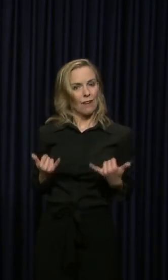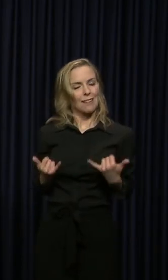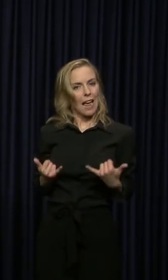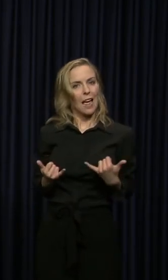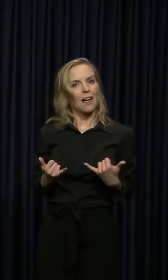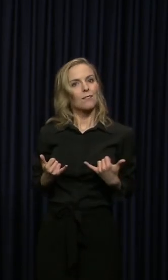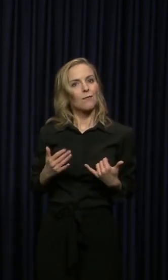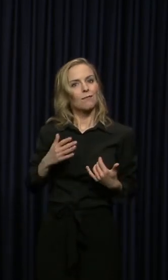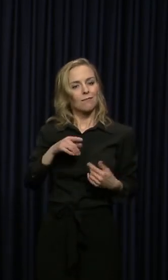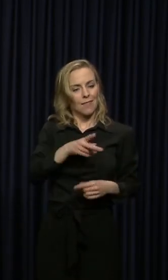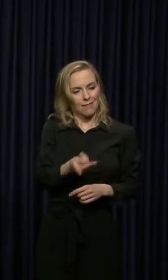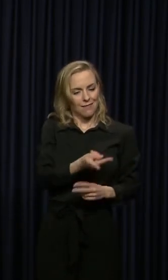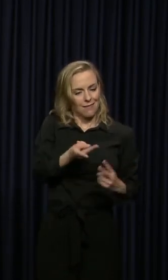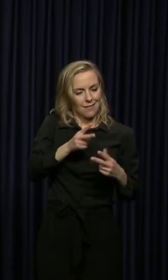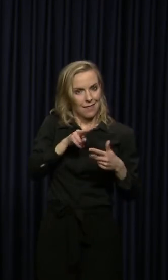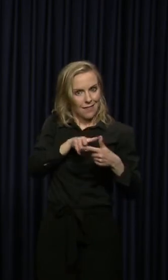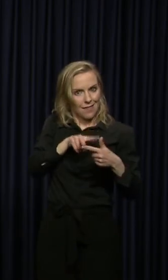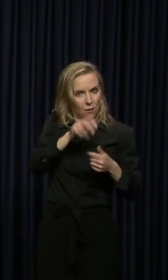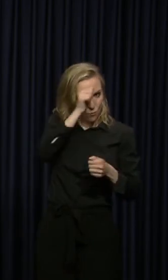they recognize it.